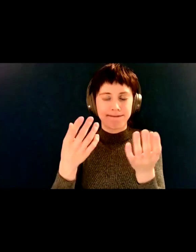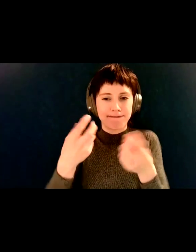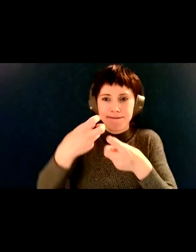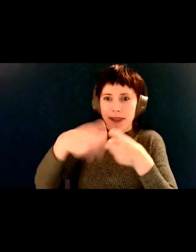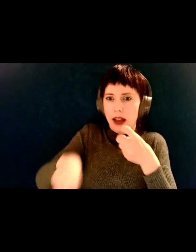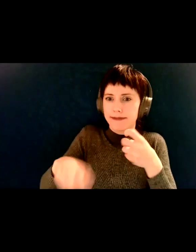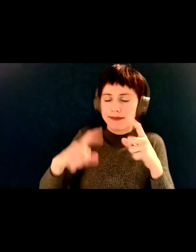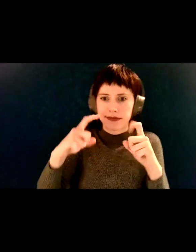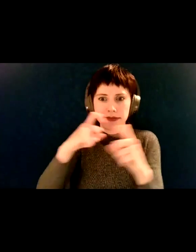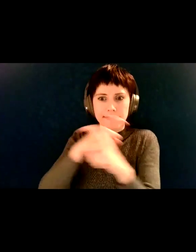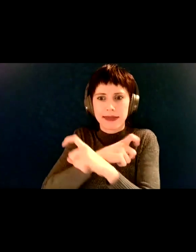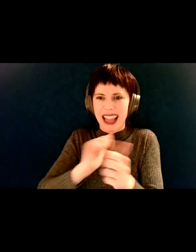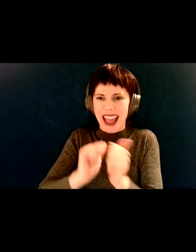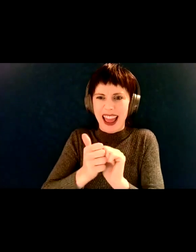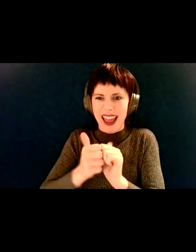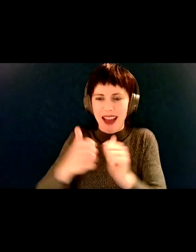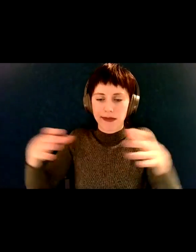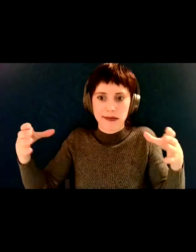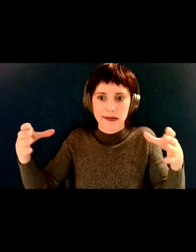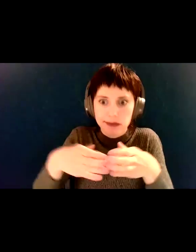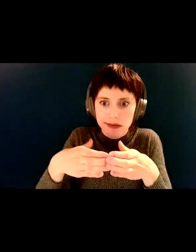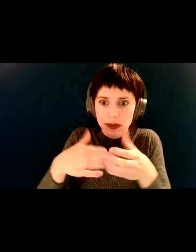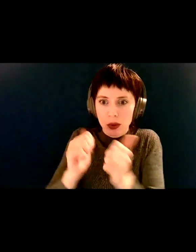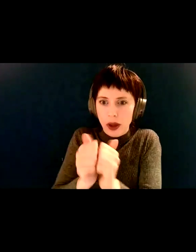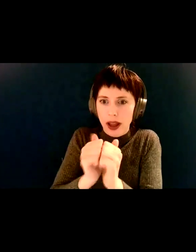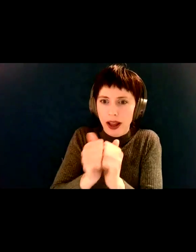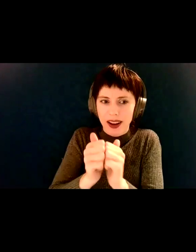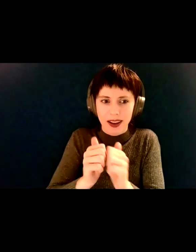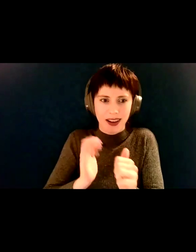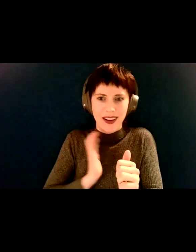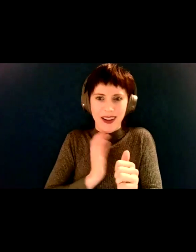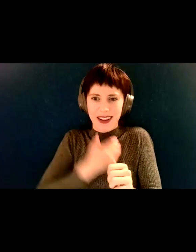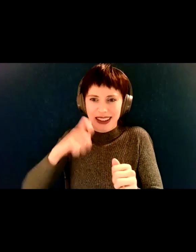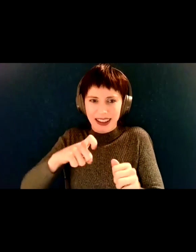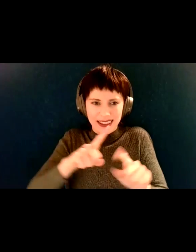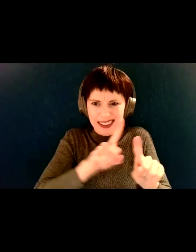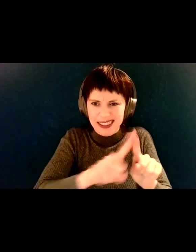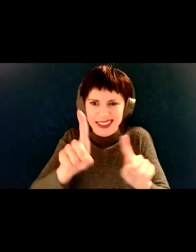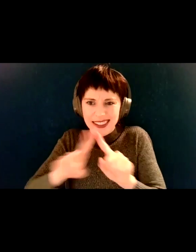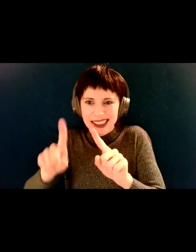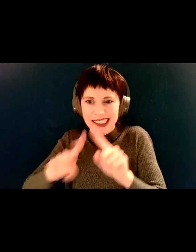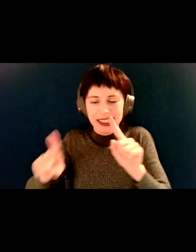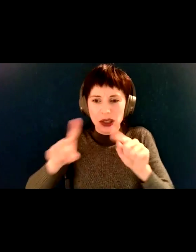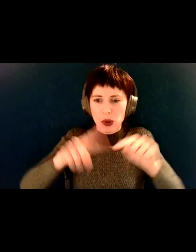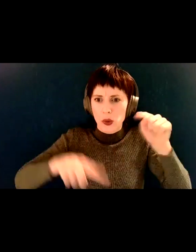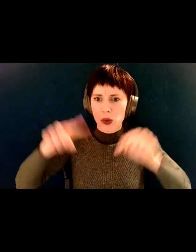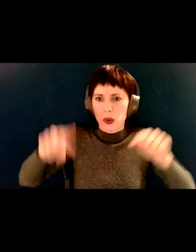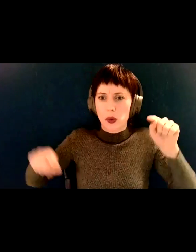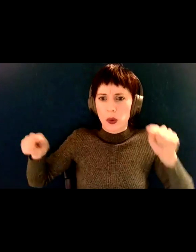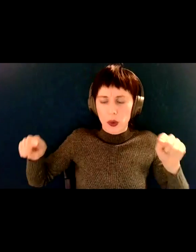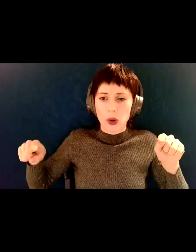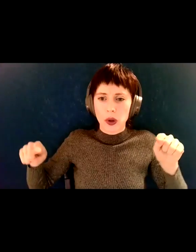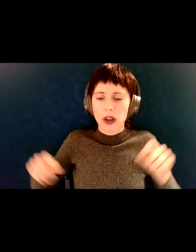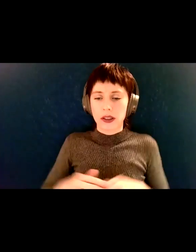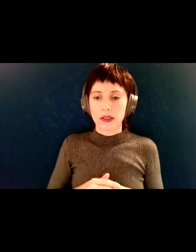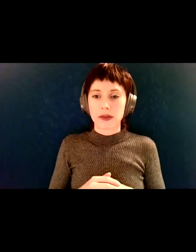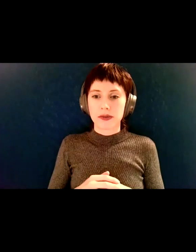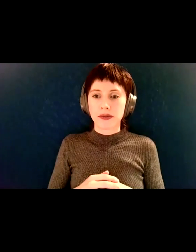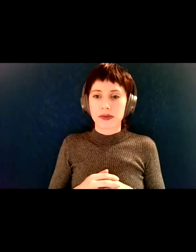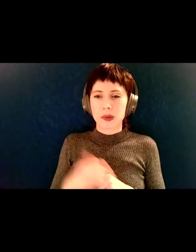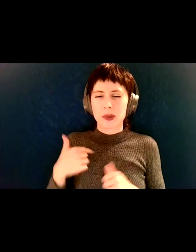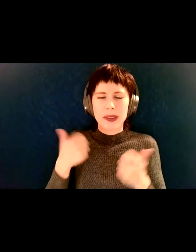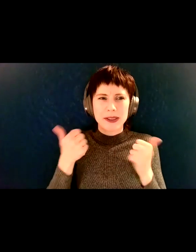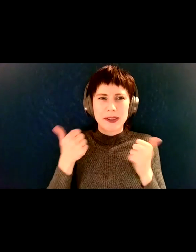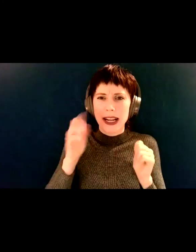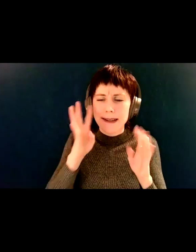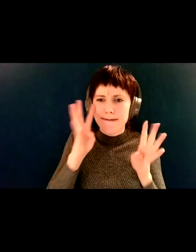that are, you know, that make it really hard for us. Everybody's got their individual thing. We have tried to think of as many things